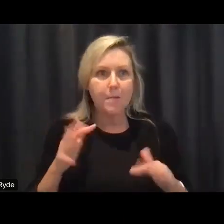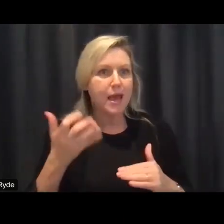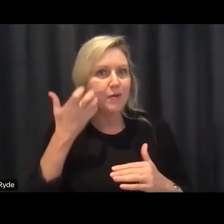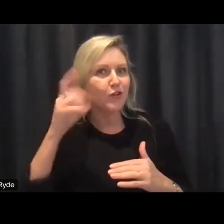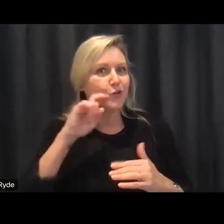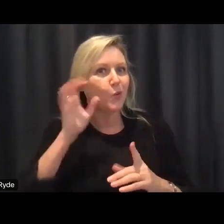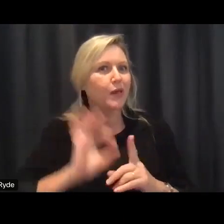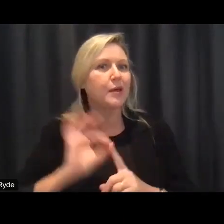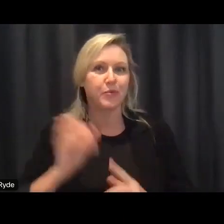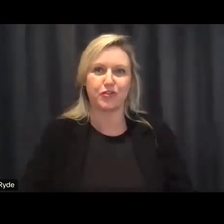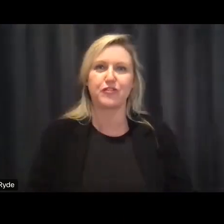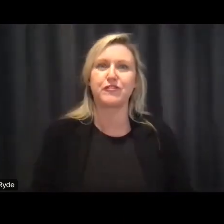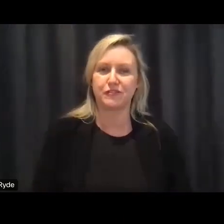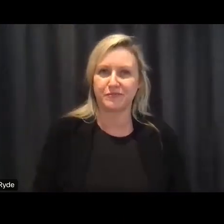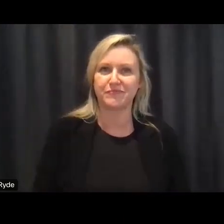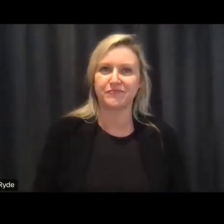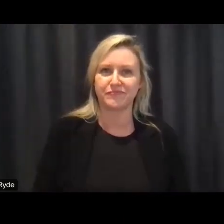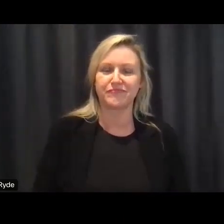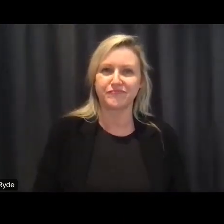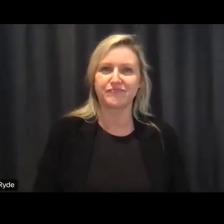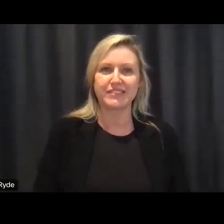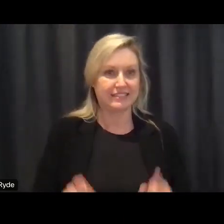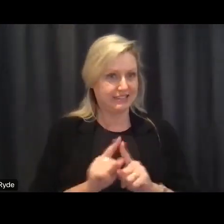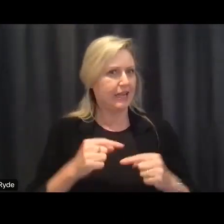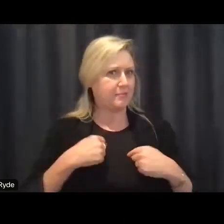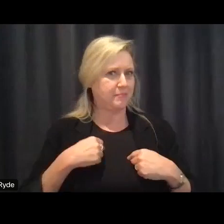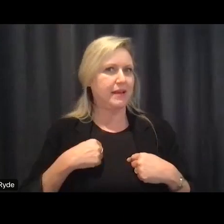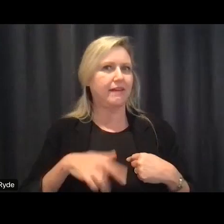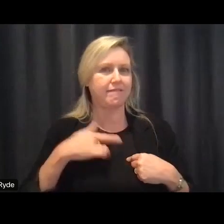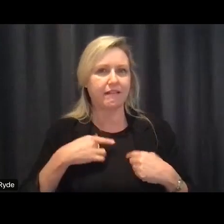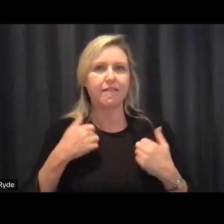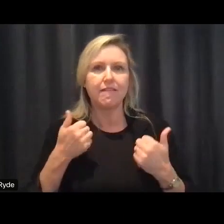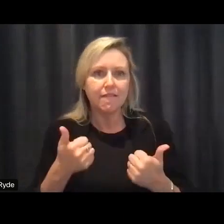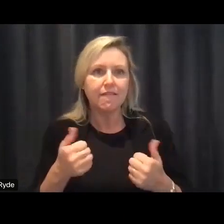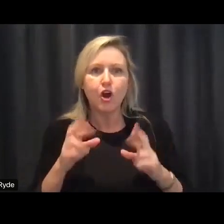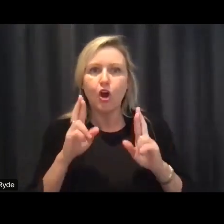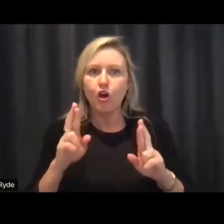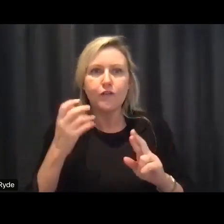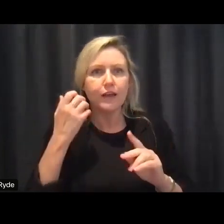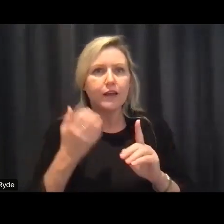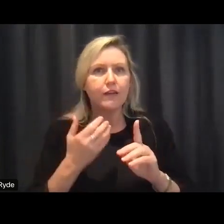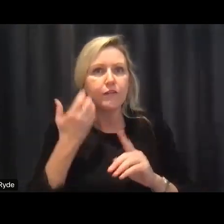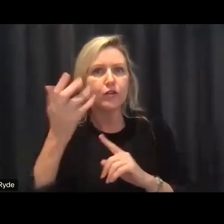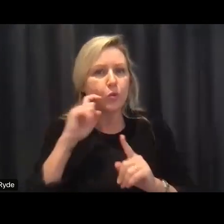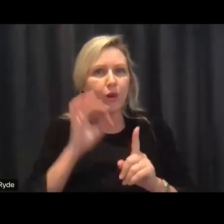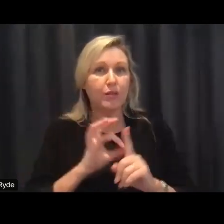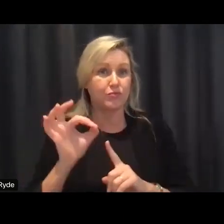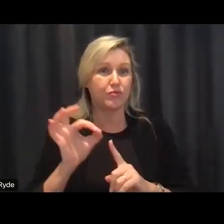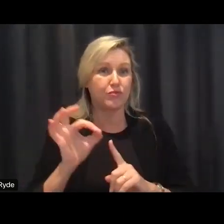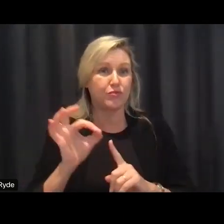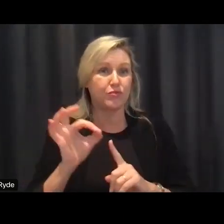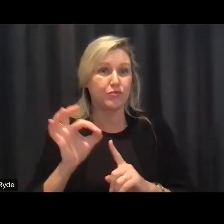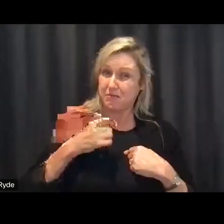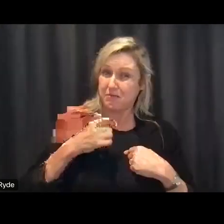uh you know everyone has just had a really utterly awful uh few years